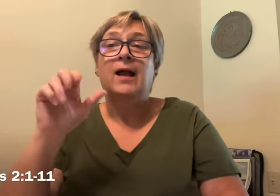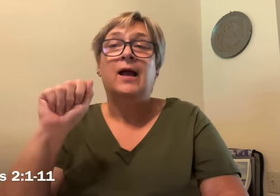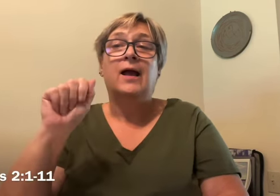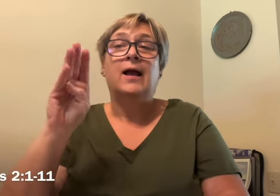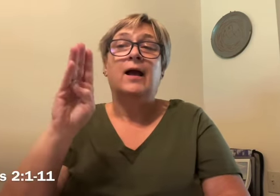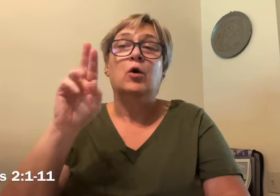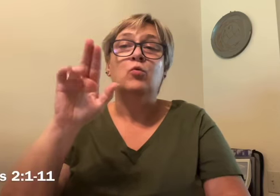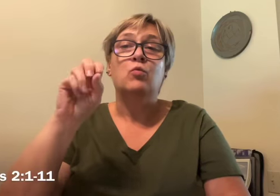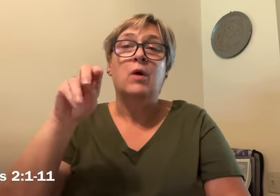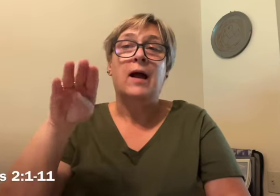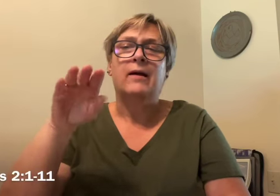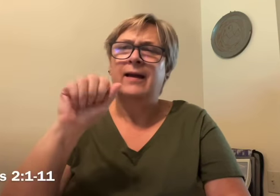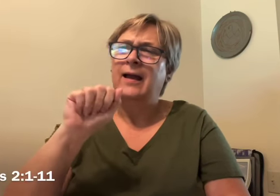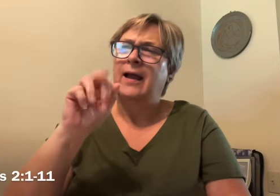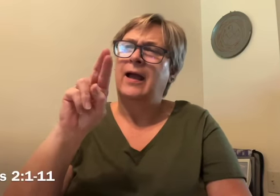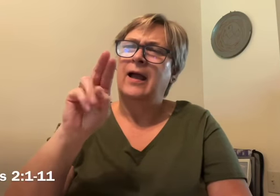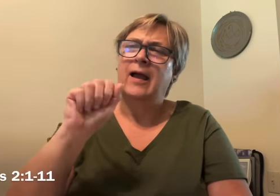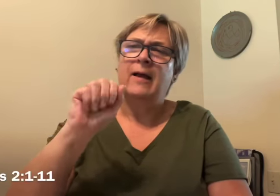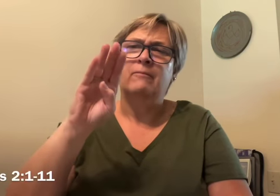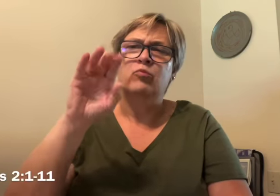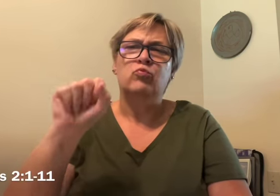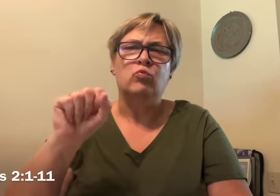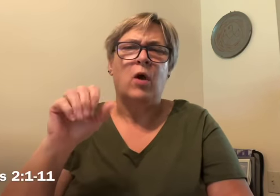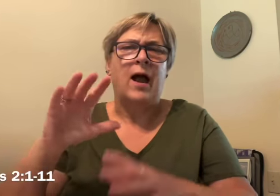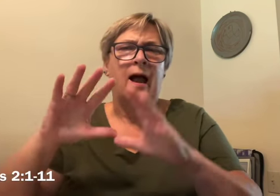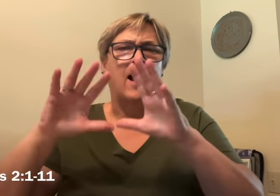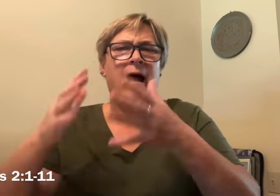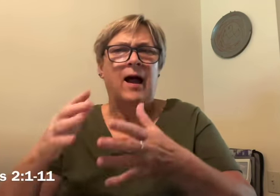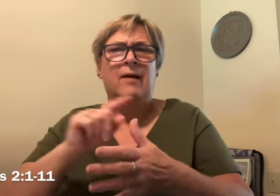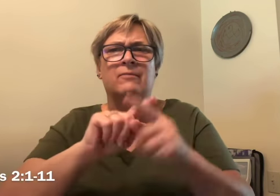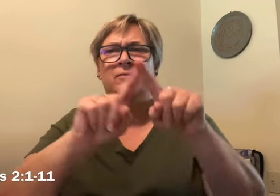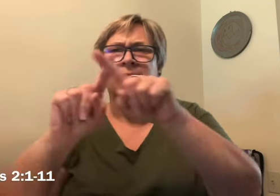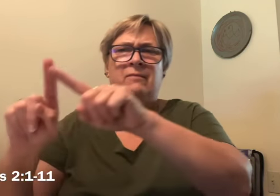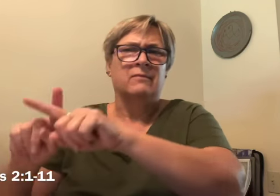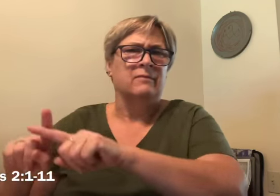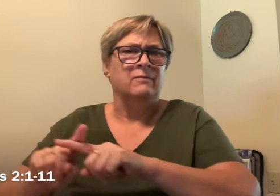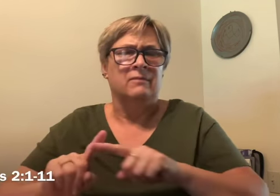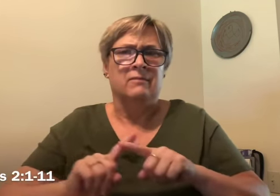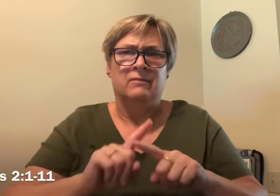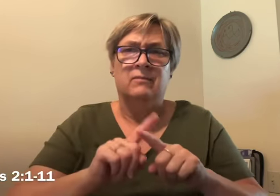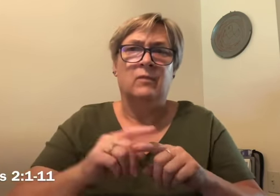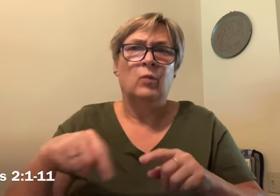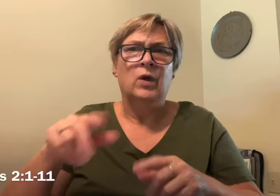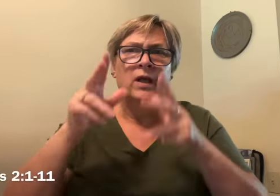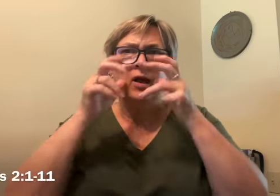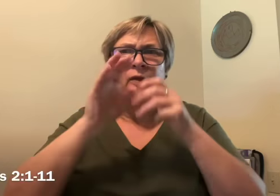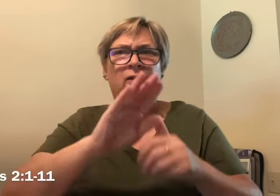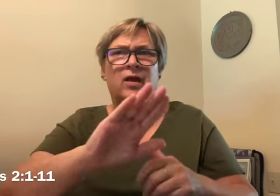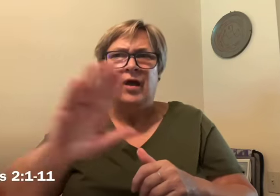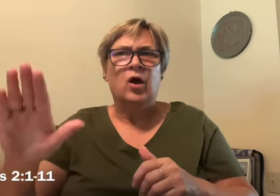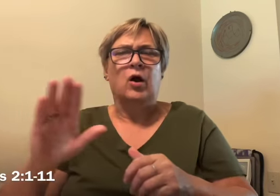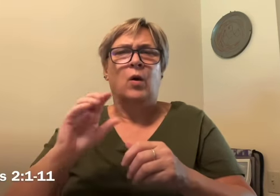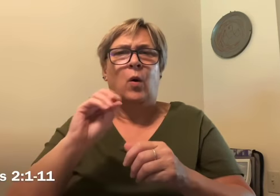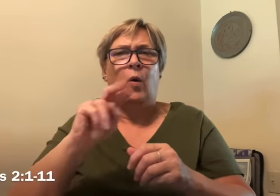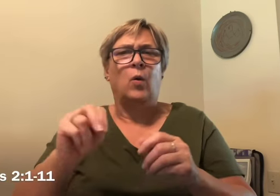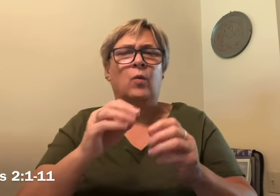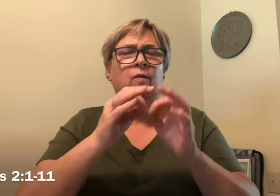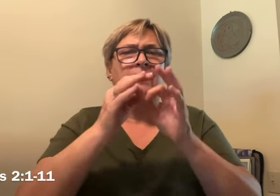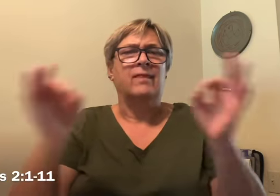Cretans and Arabs yet we hear them speaking in our own tongues of the mighty acts